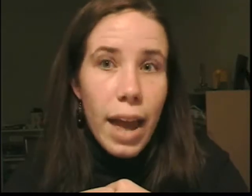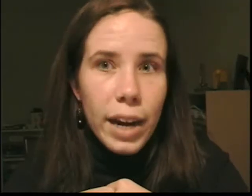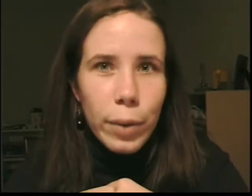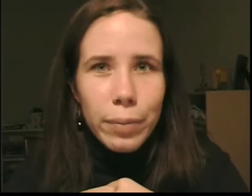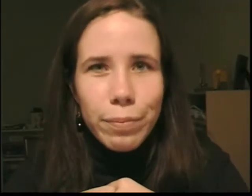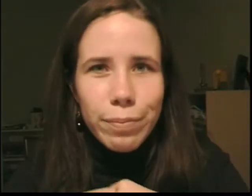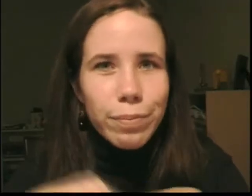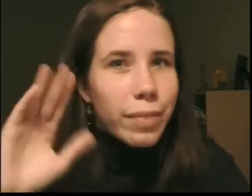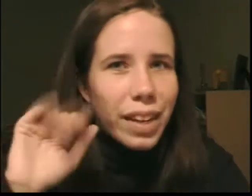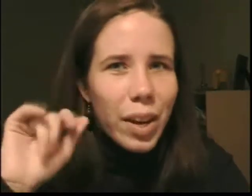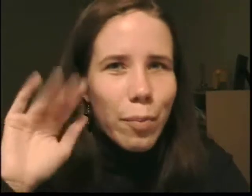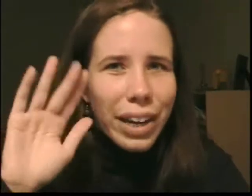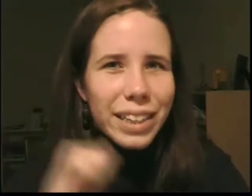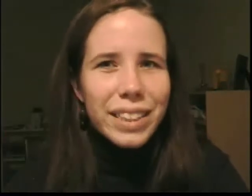Anyway, bye kids.